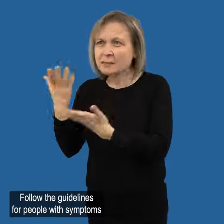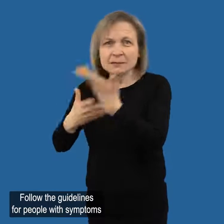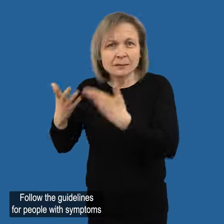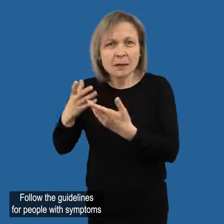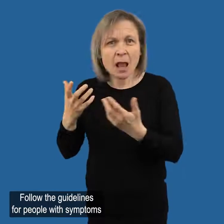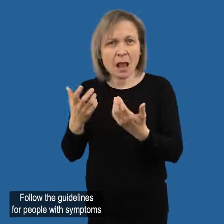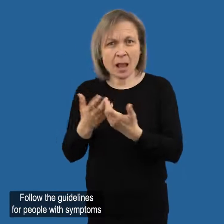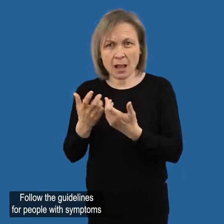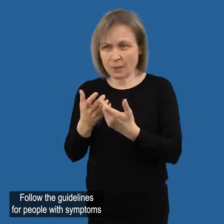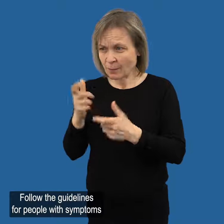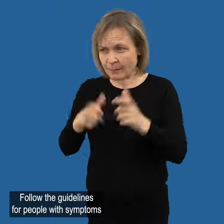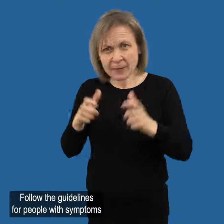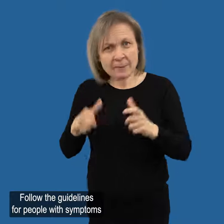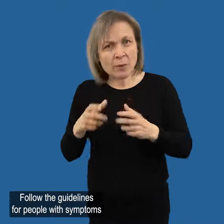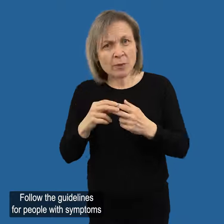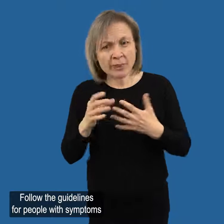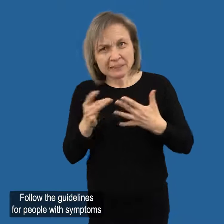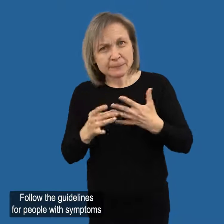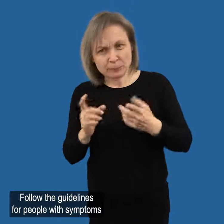Follow the guidance for people with symptoms